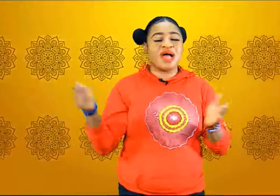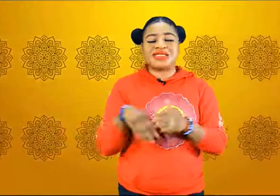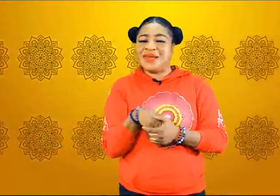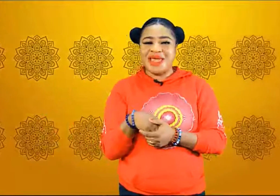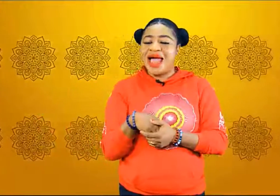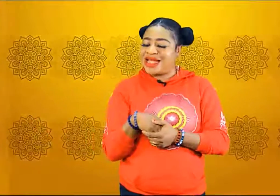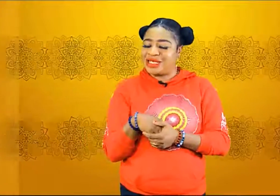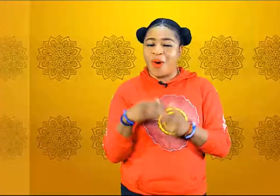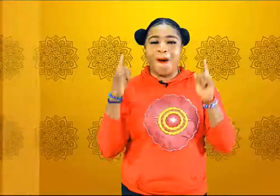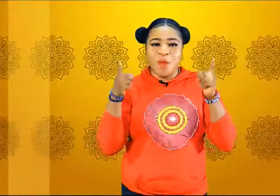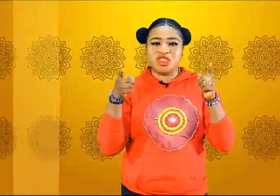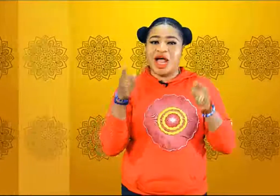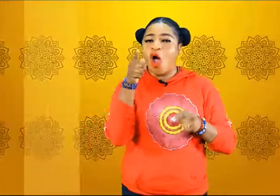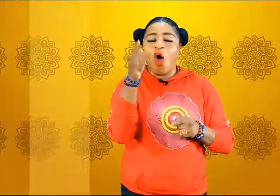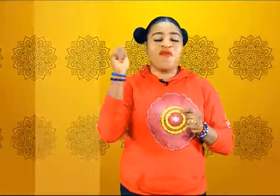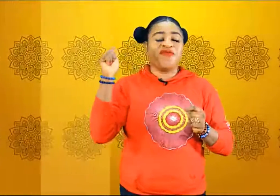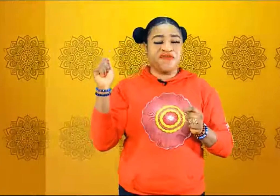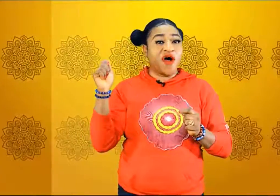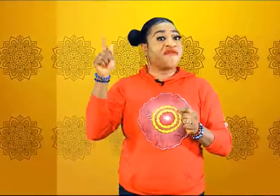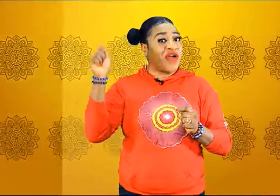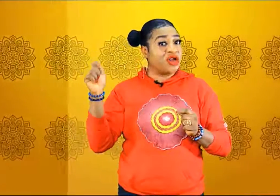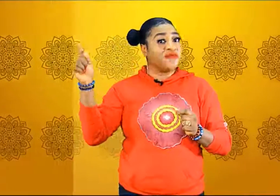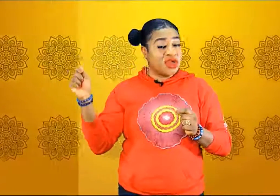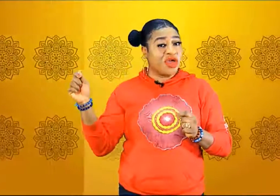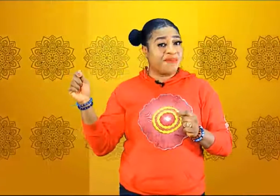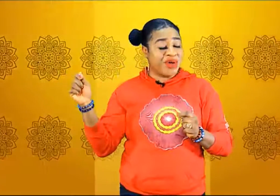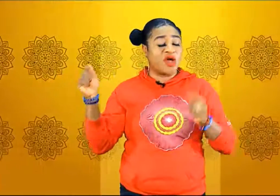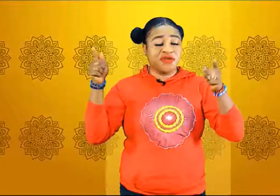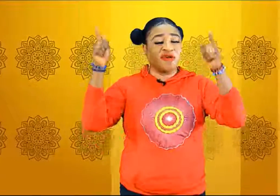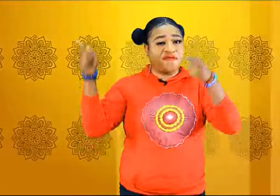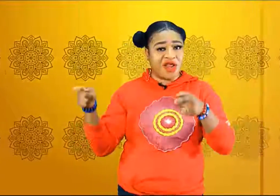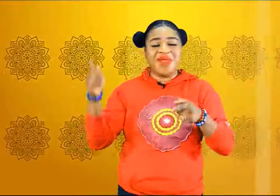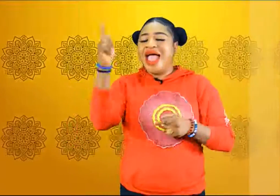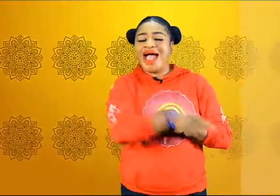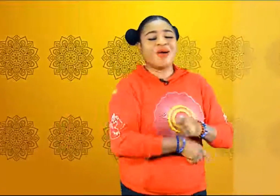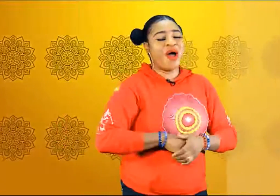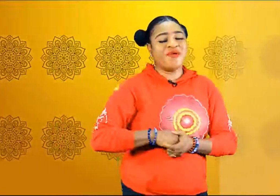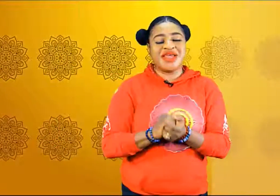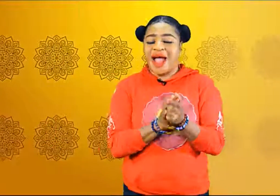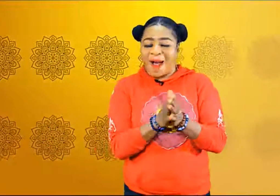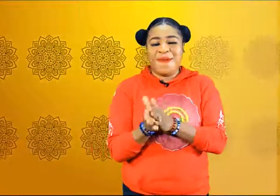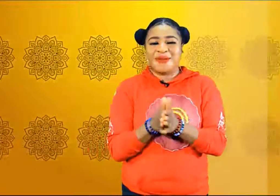oh that's your work much better hope you involve ben on the video event oh feature of ben i'm i'm i'm